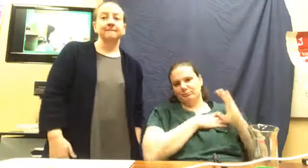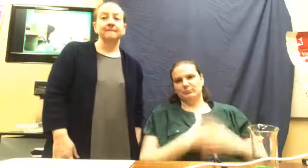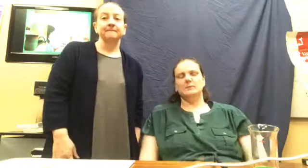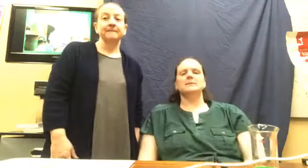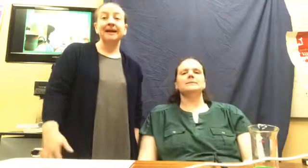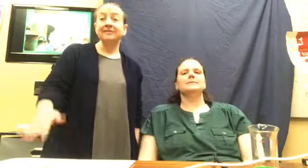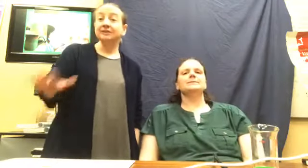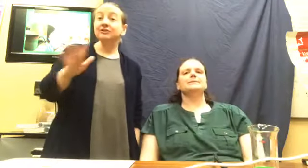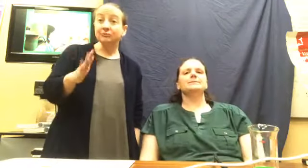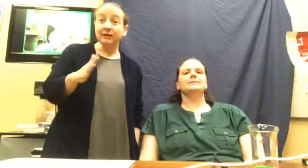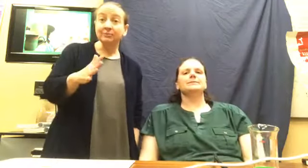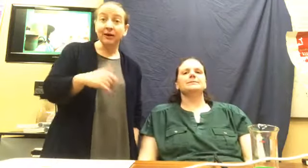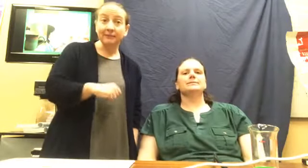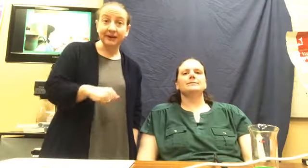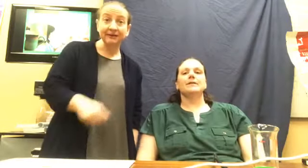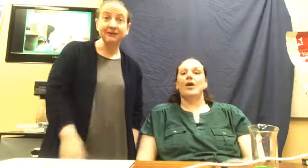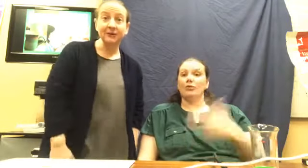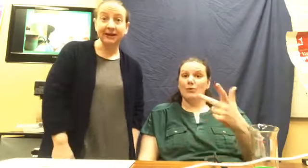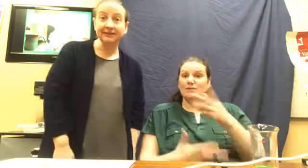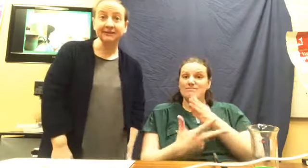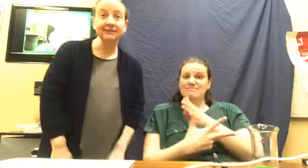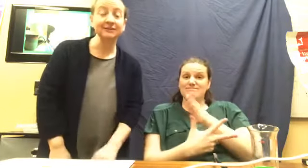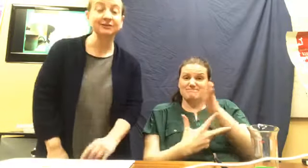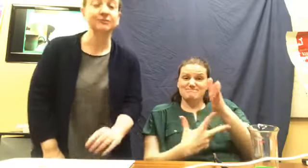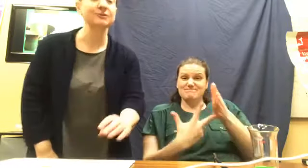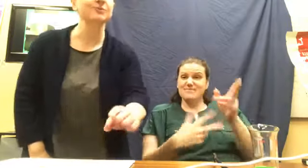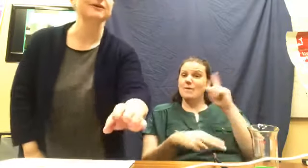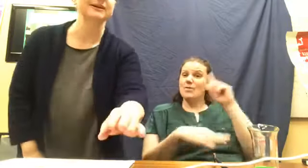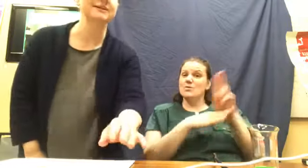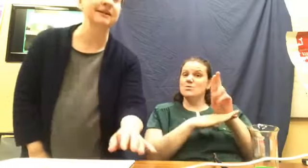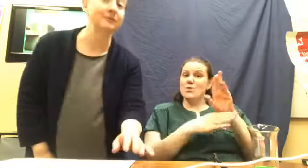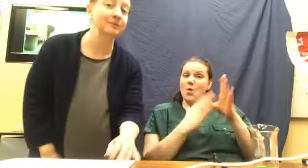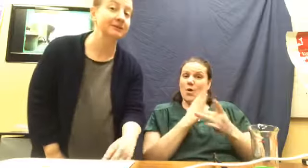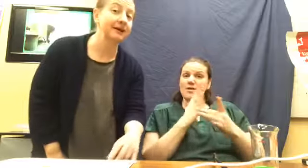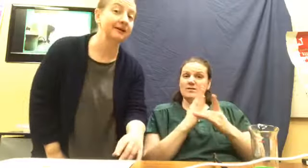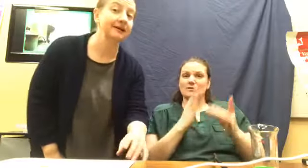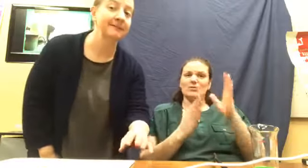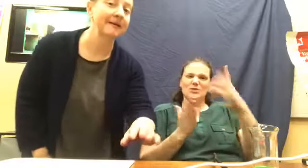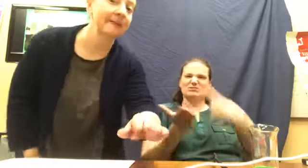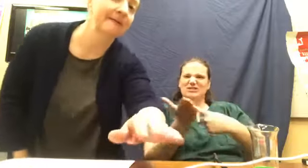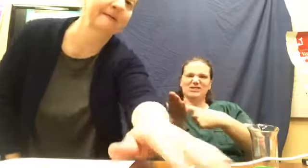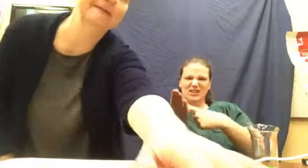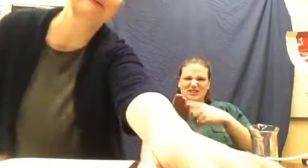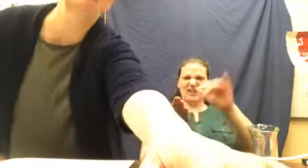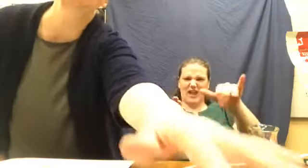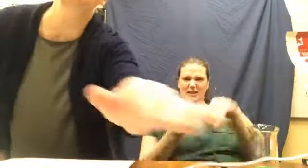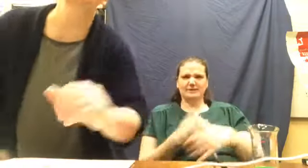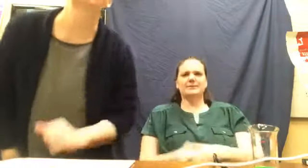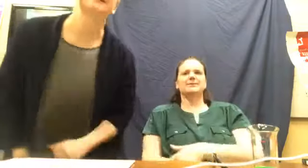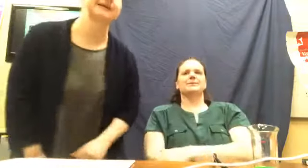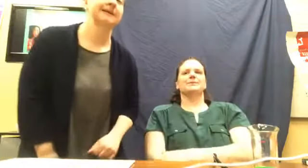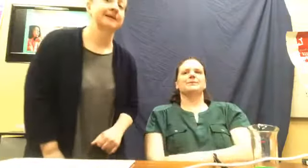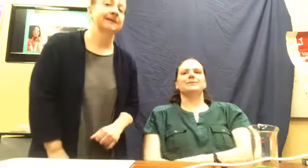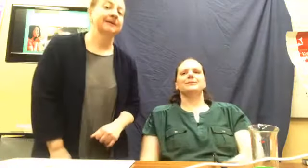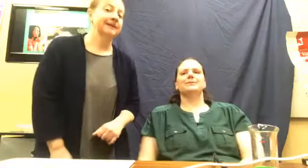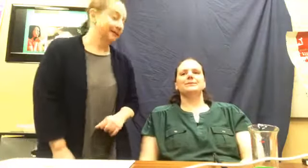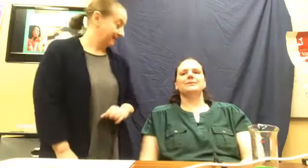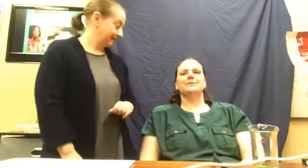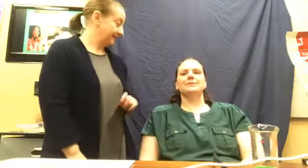And there's three primary ways to use oils. And we'll be talking about those. Did